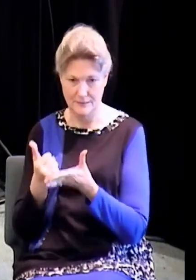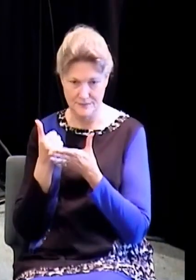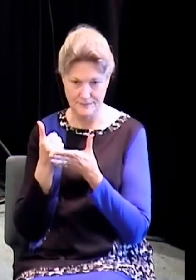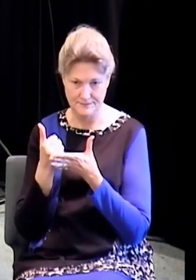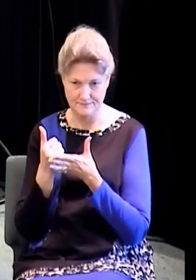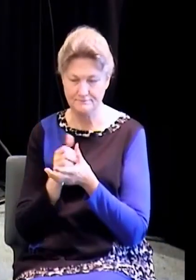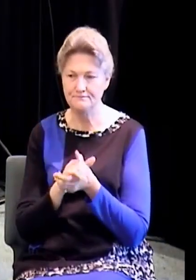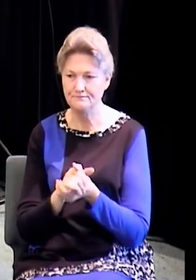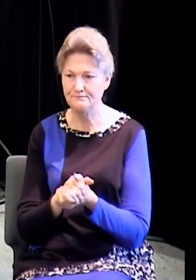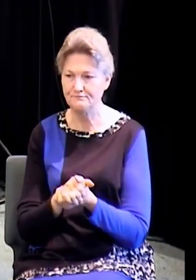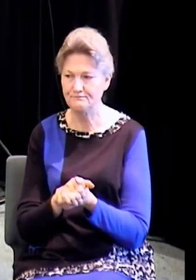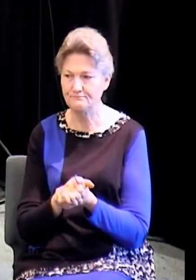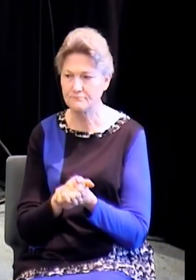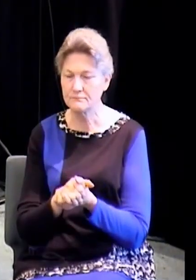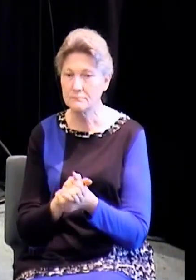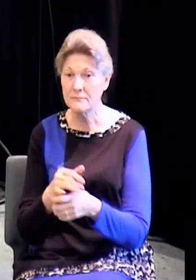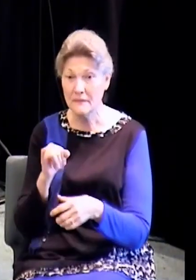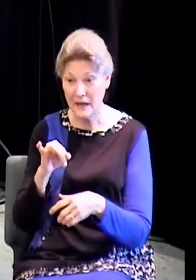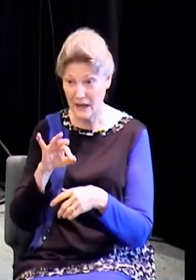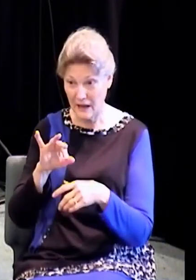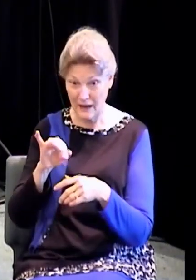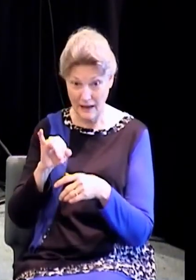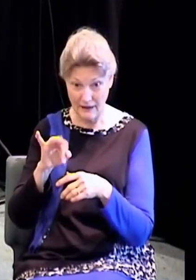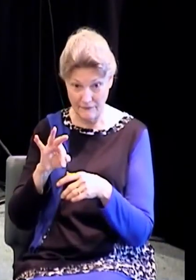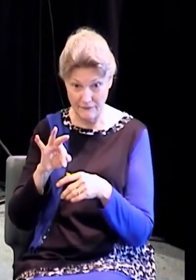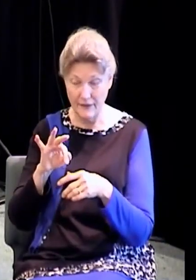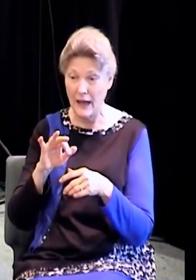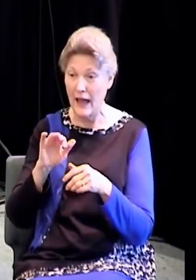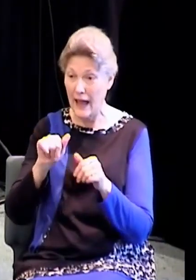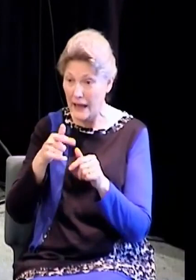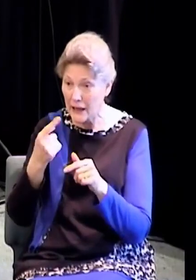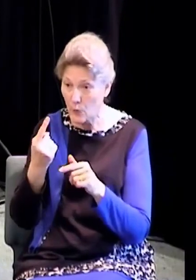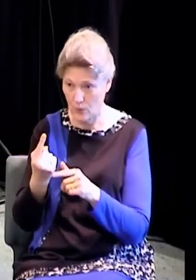giving you the answers. Therefore, if any man be in Christ, everyone say, in Christ.